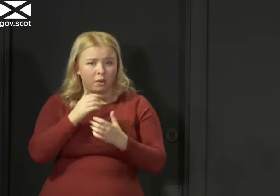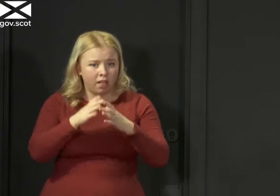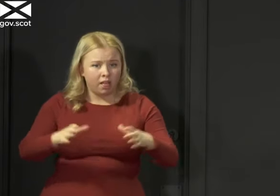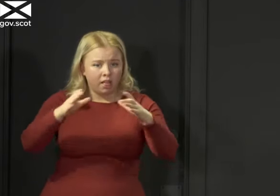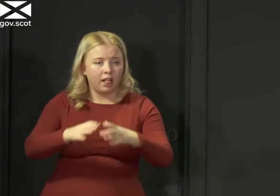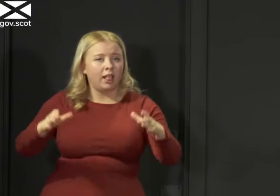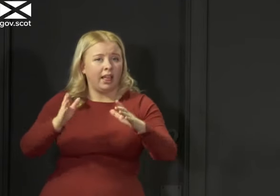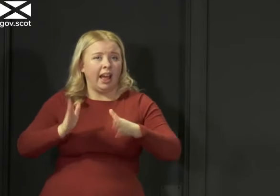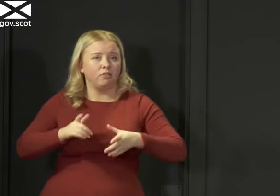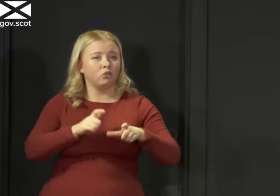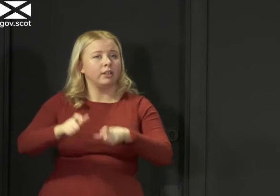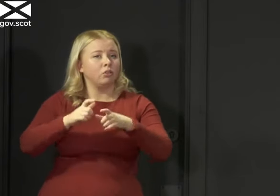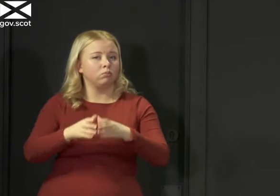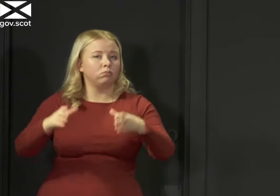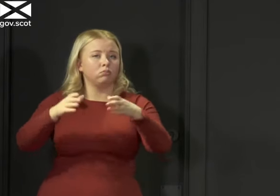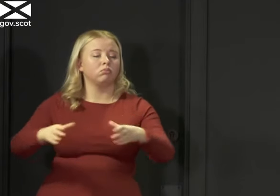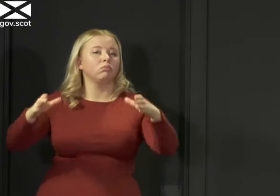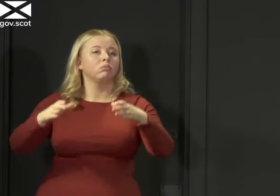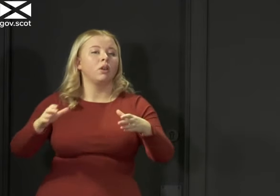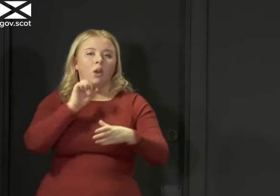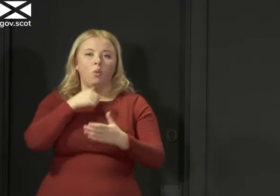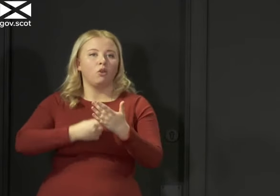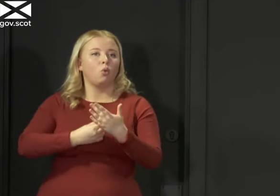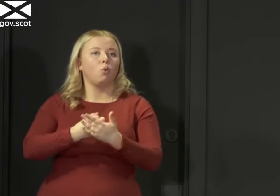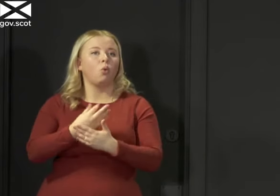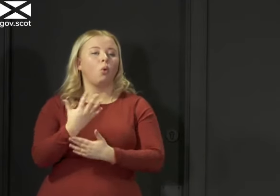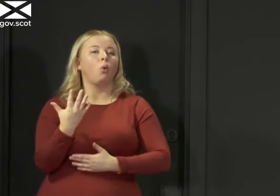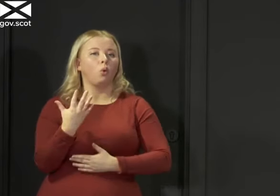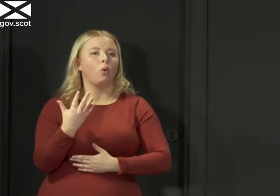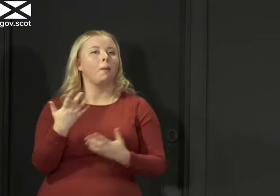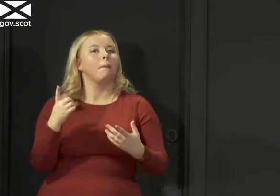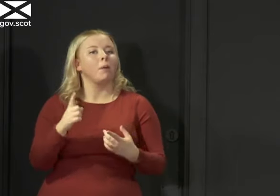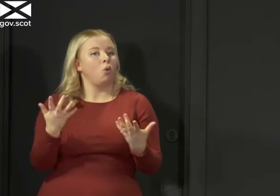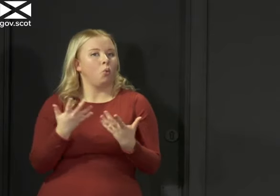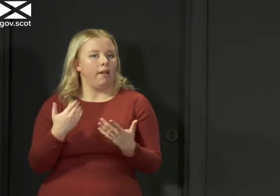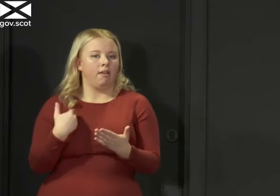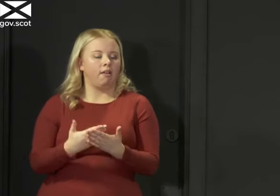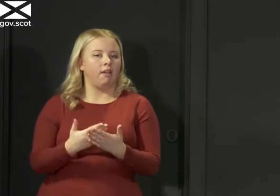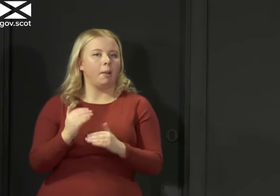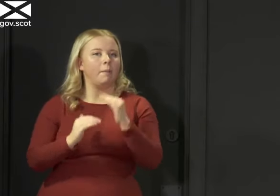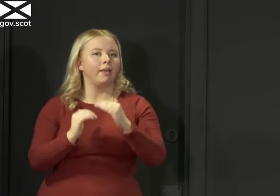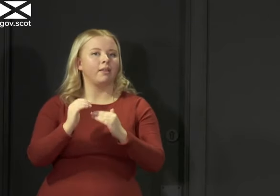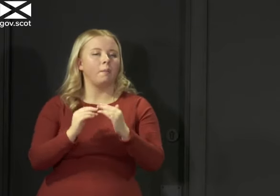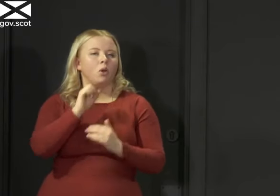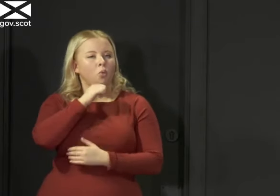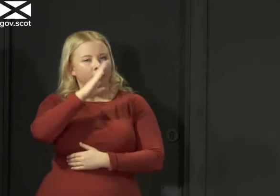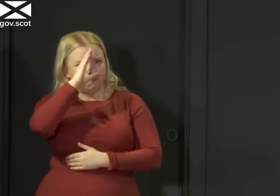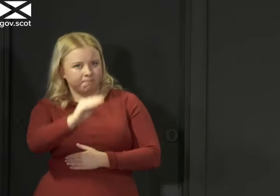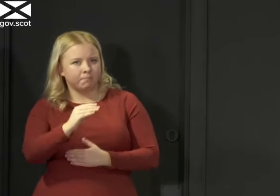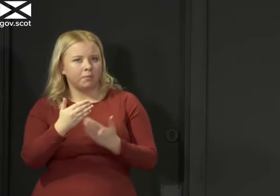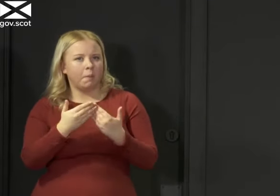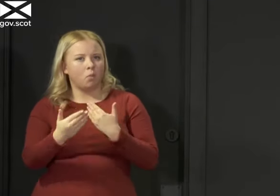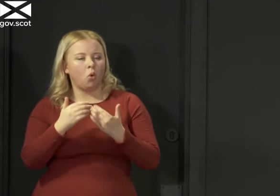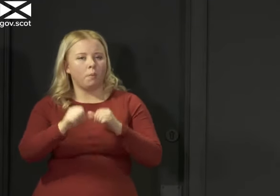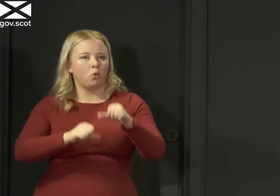up as we move on. But in terms of where we are, in terms of the build-up of that capacity, we'll set out more progress